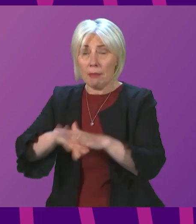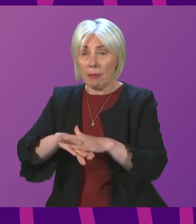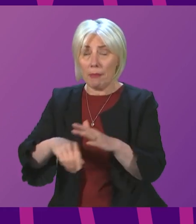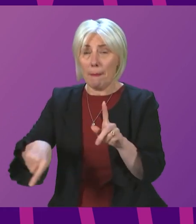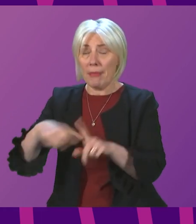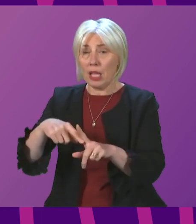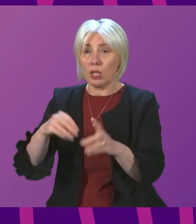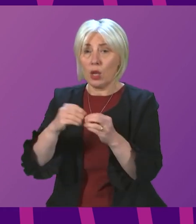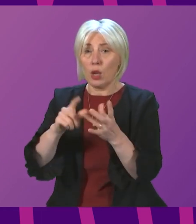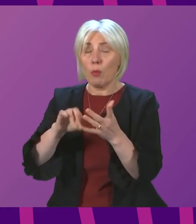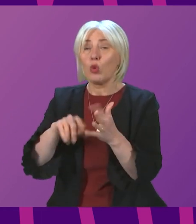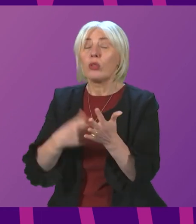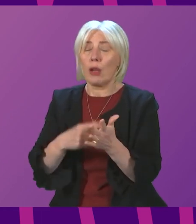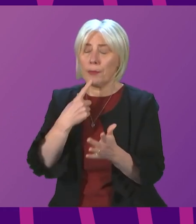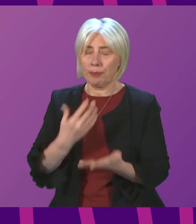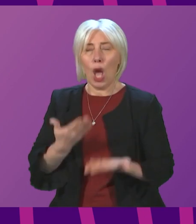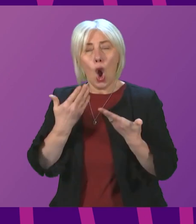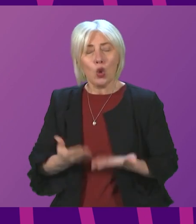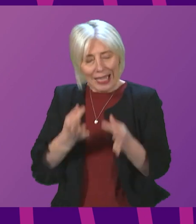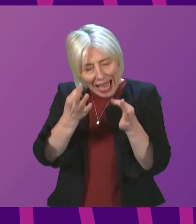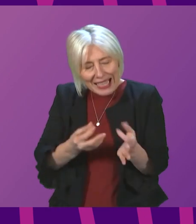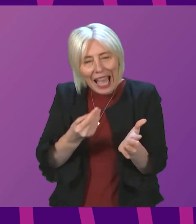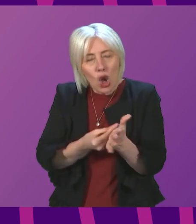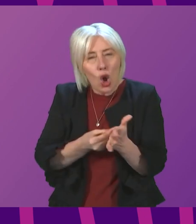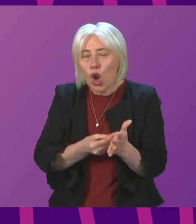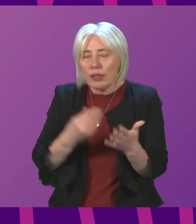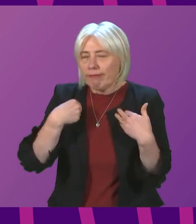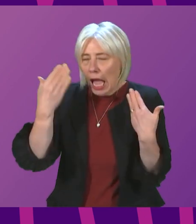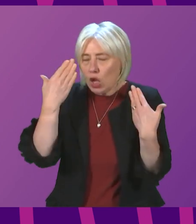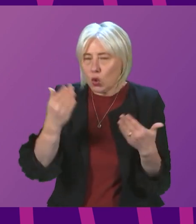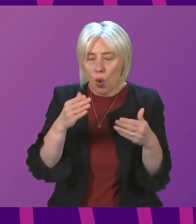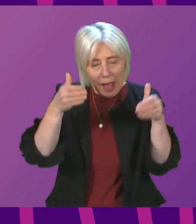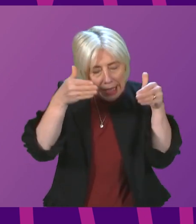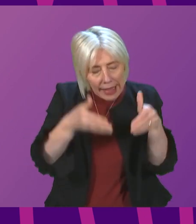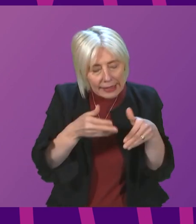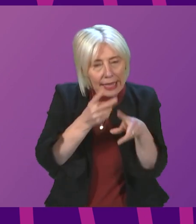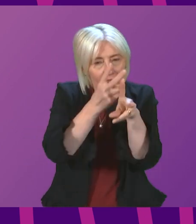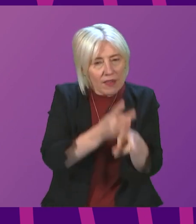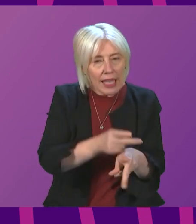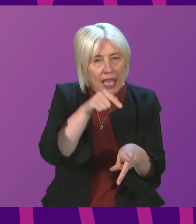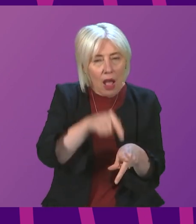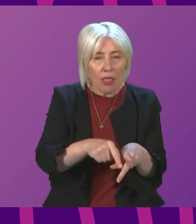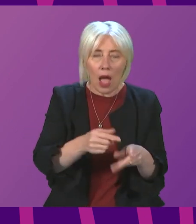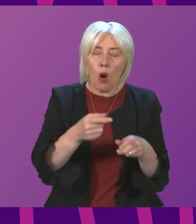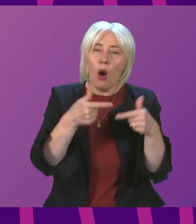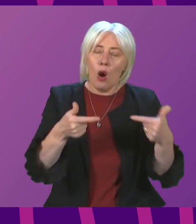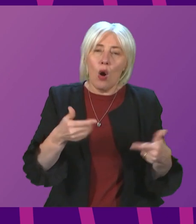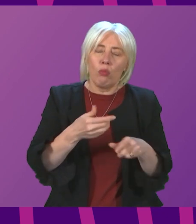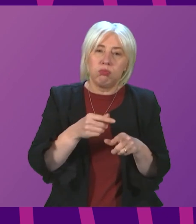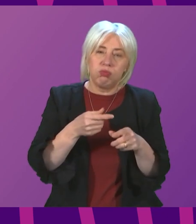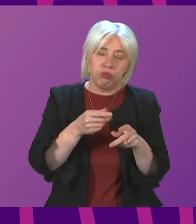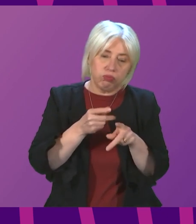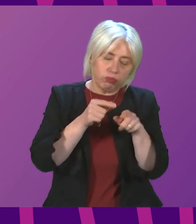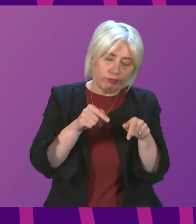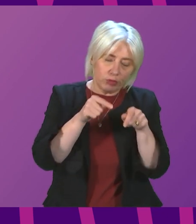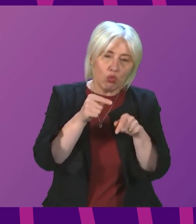I'm not able today to put a precise figure on that, but we do know that intensive care is the most resource heavy form of NHS